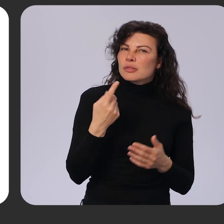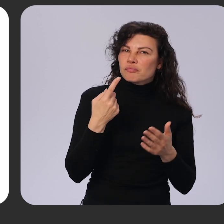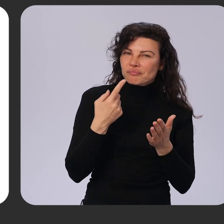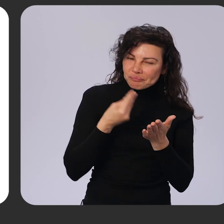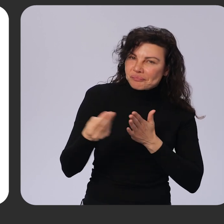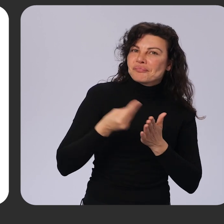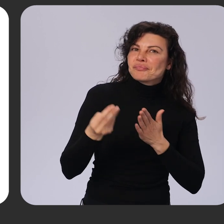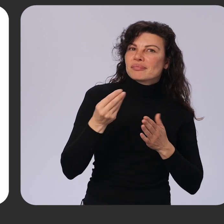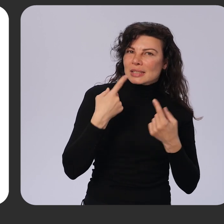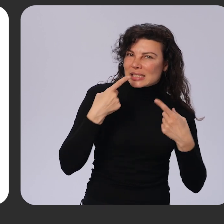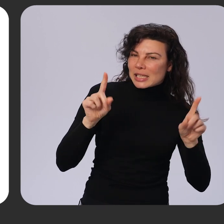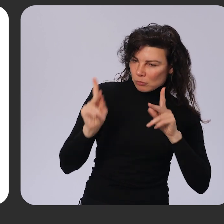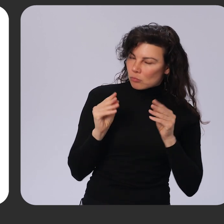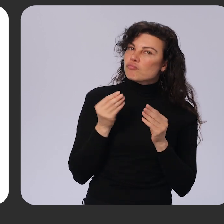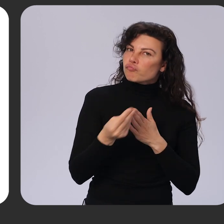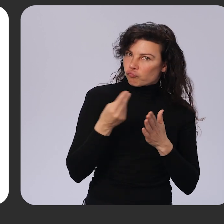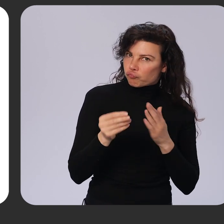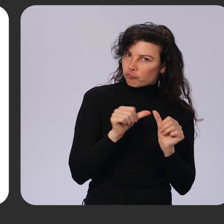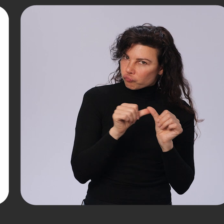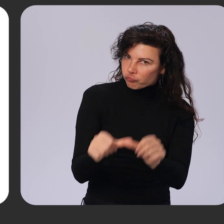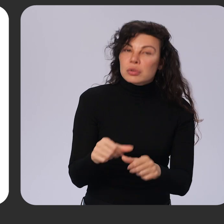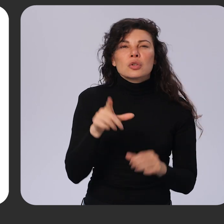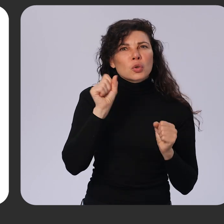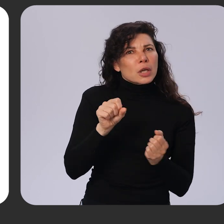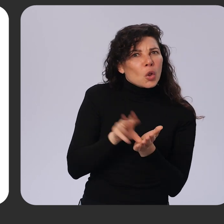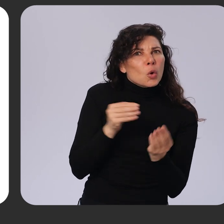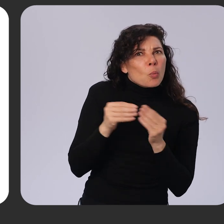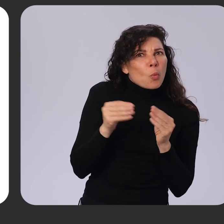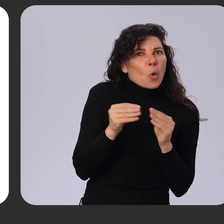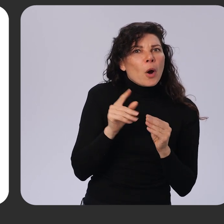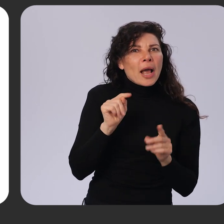You can learn more about the Google Pay SCA solution at the following link.